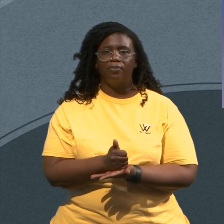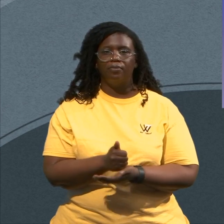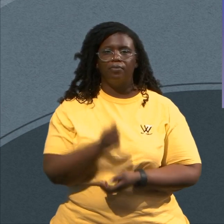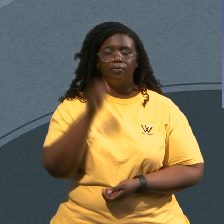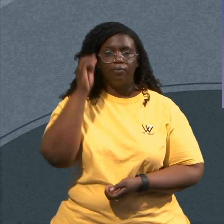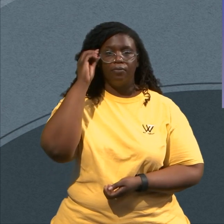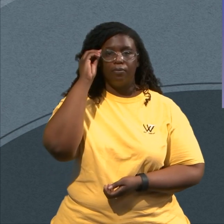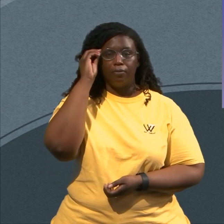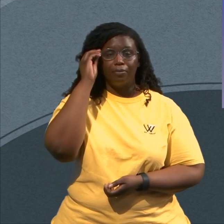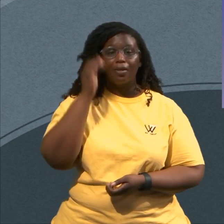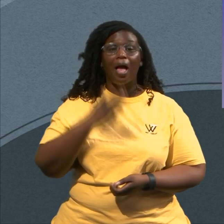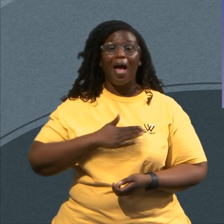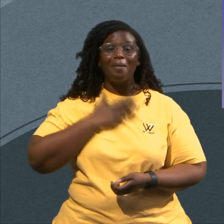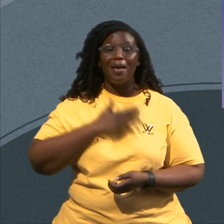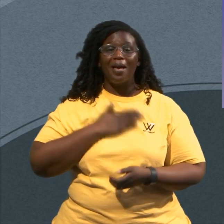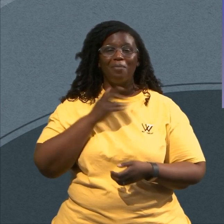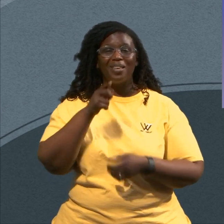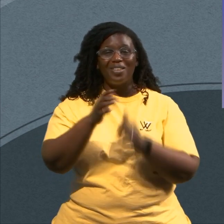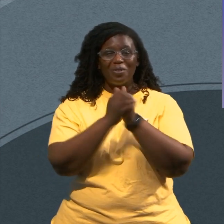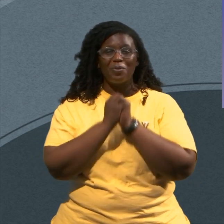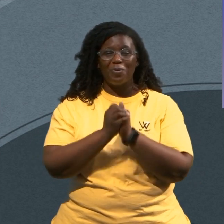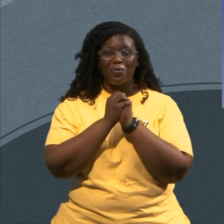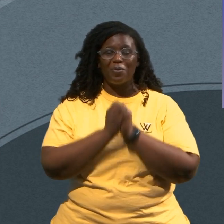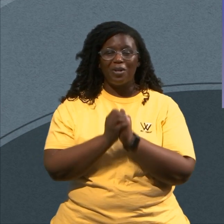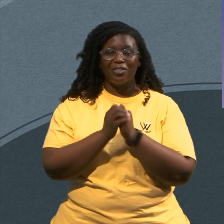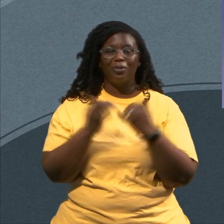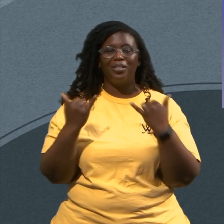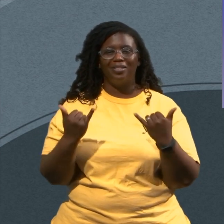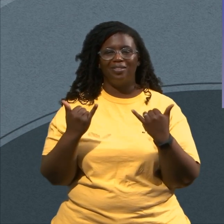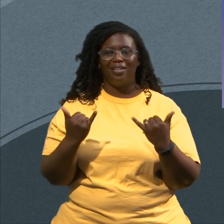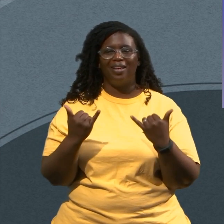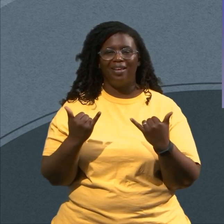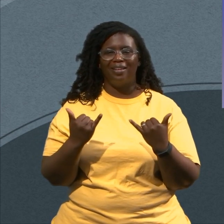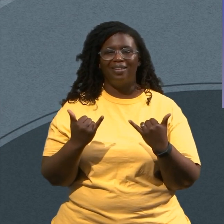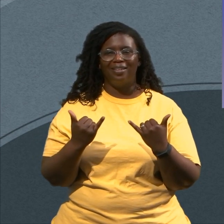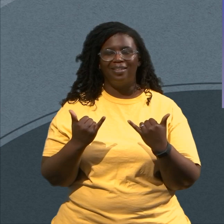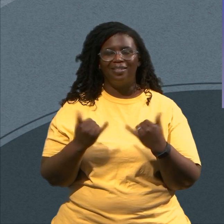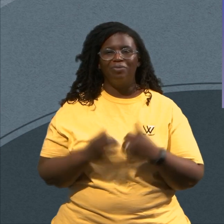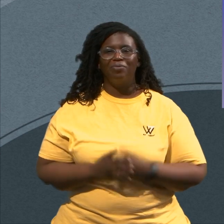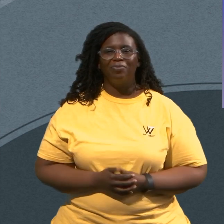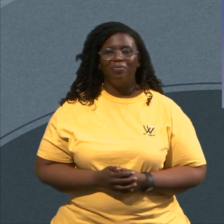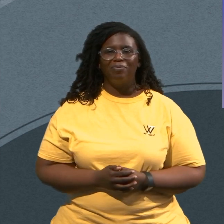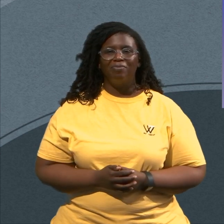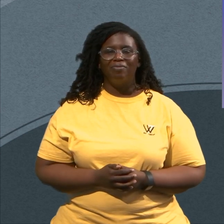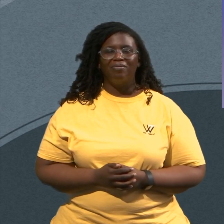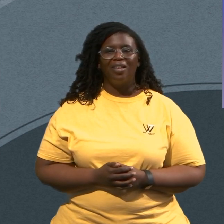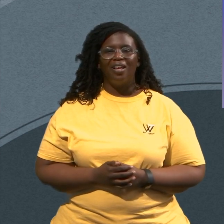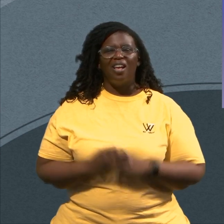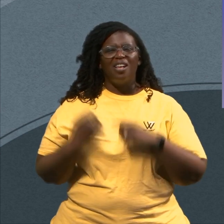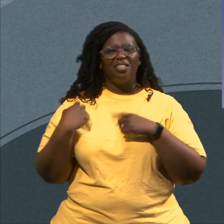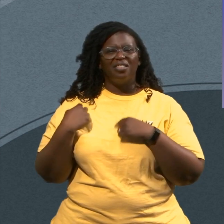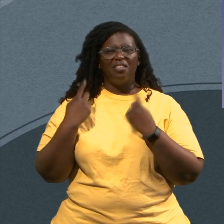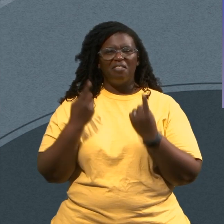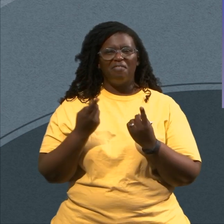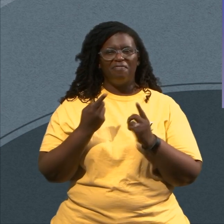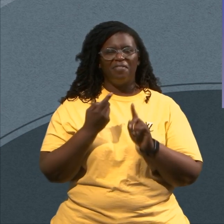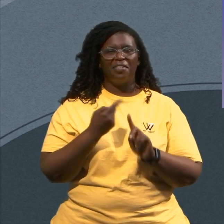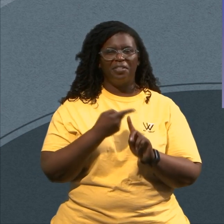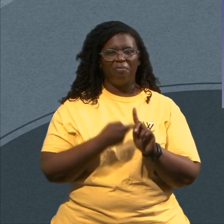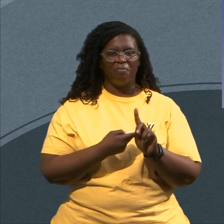Glad you are worshipping with us this Lord's Day We have been in a series And we will be in a series of psalms